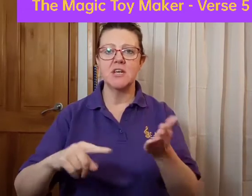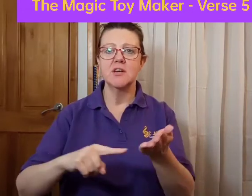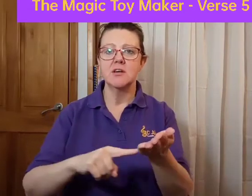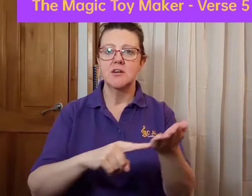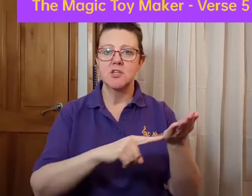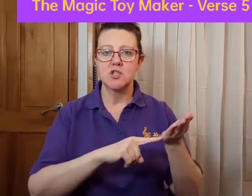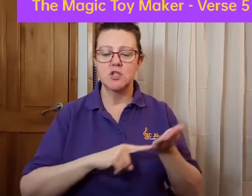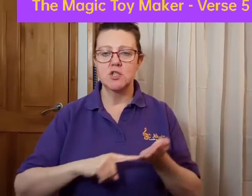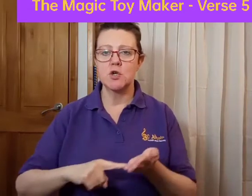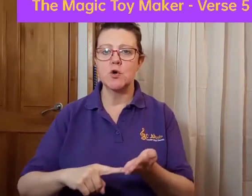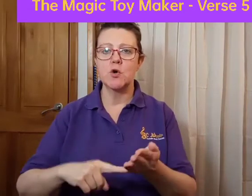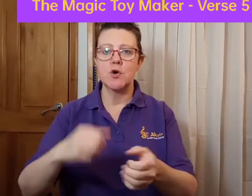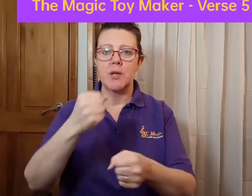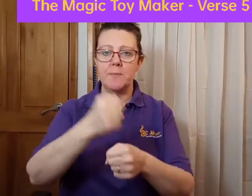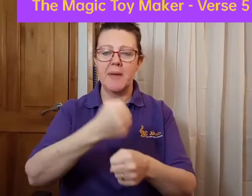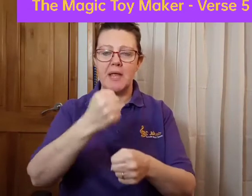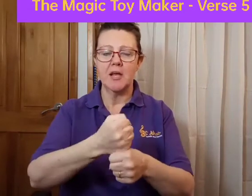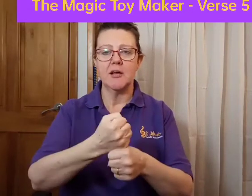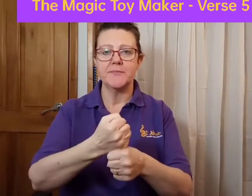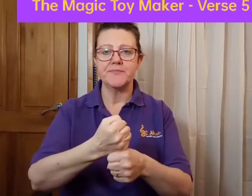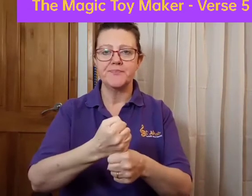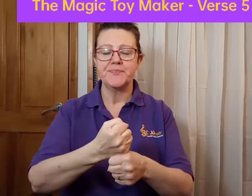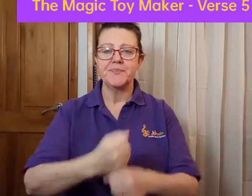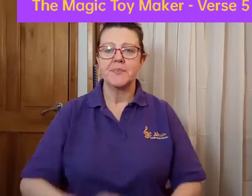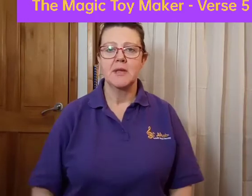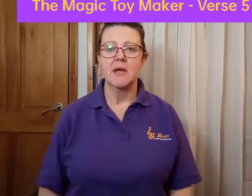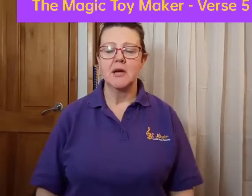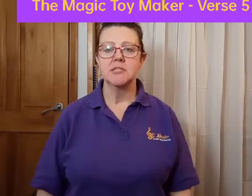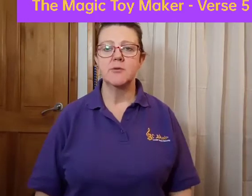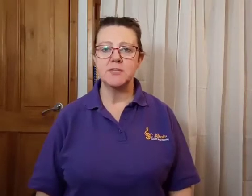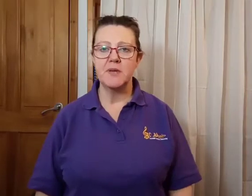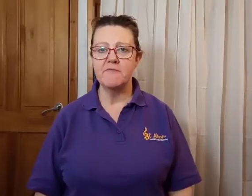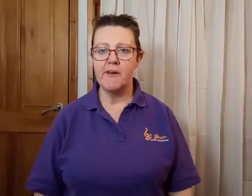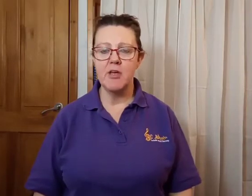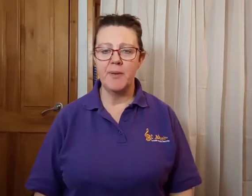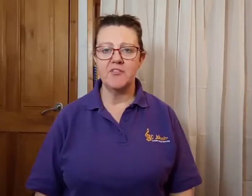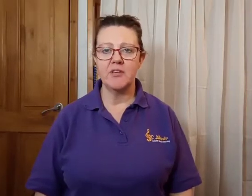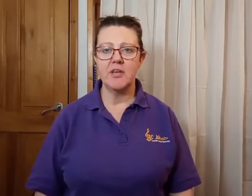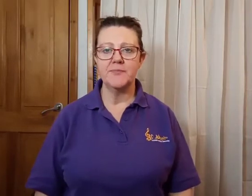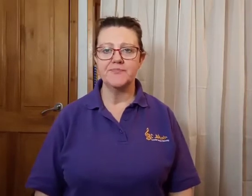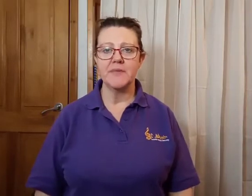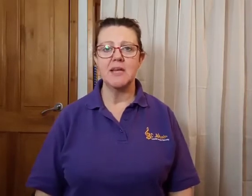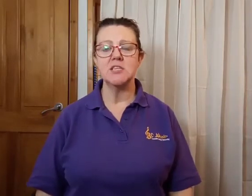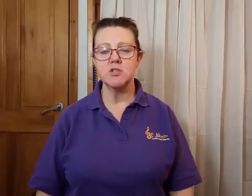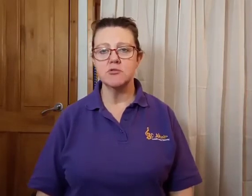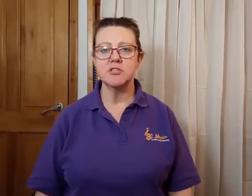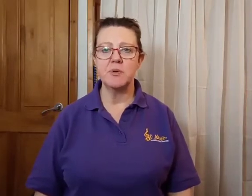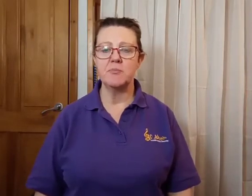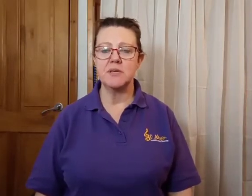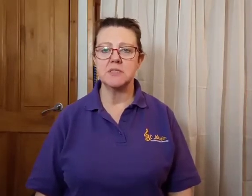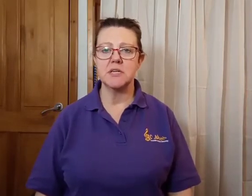toy maker. So he's been very busy and his toys have been busy